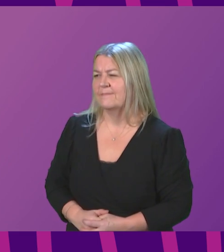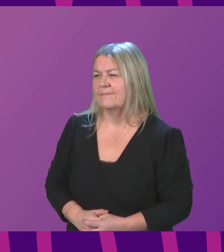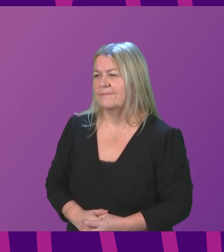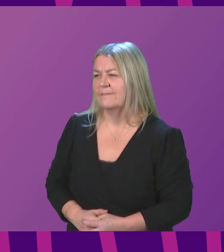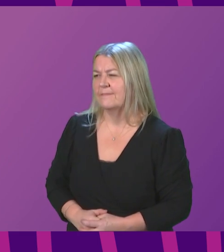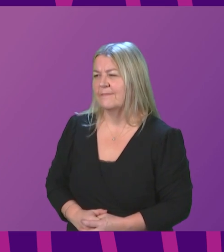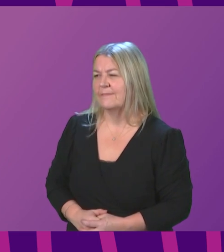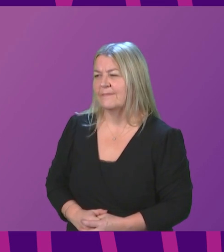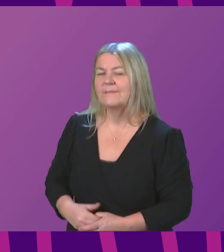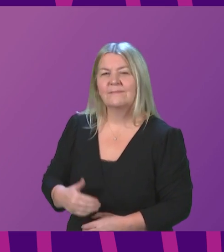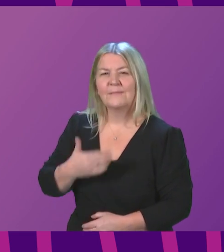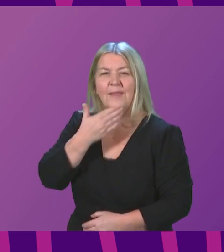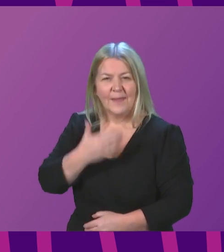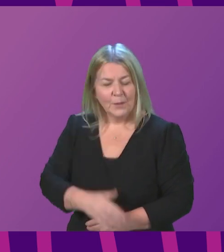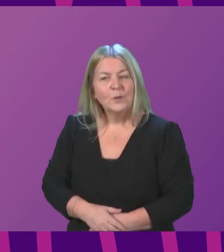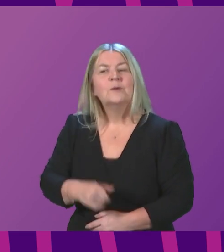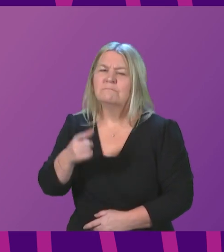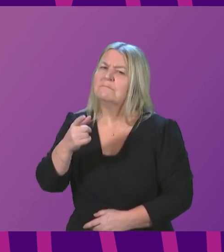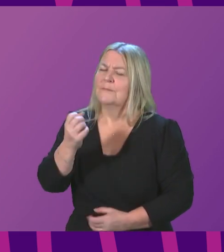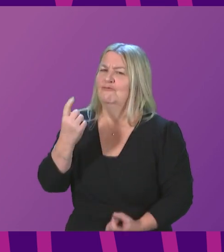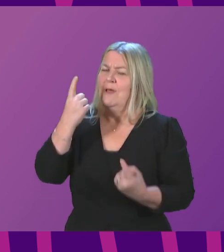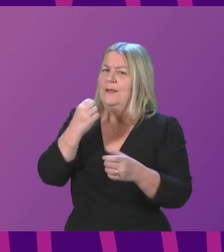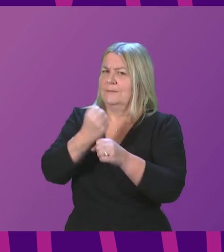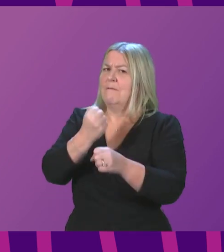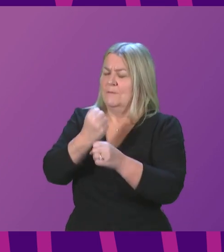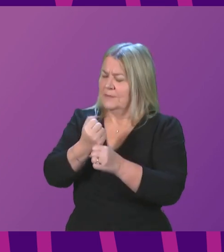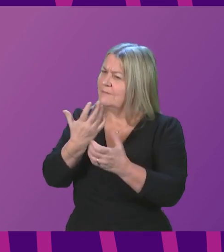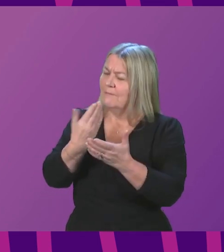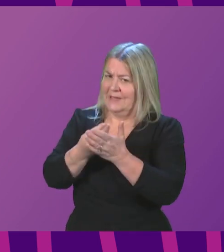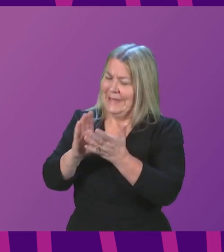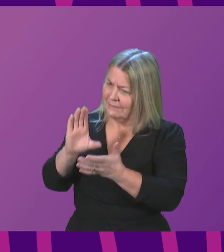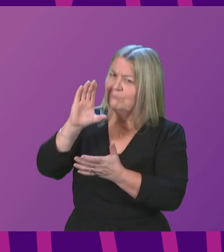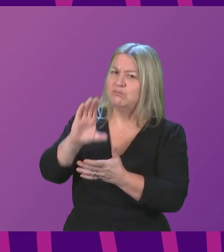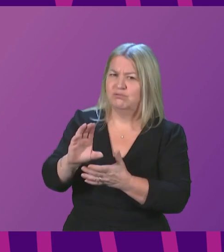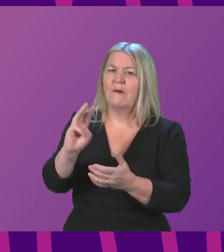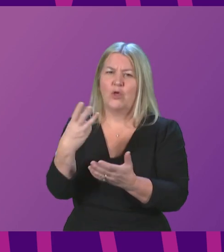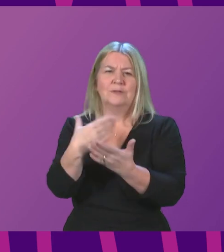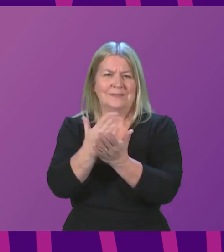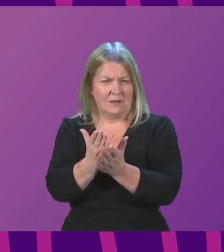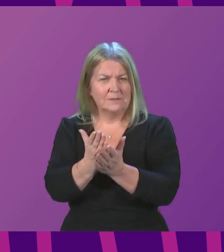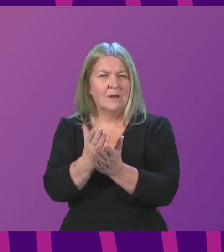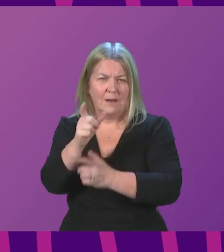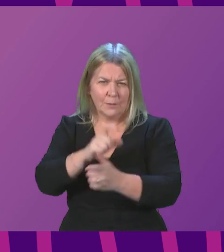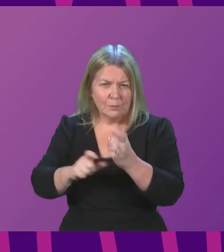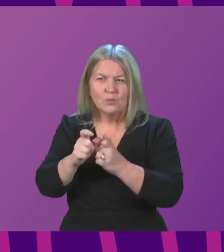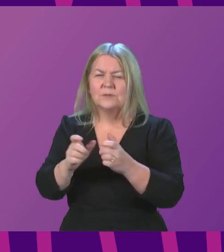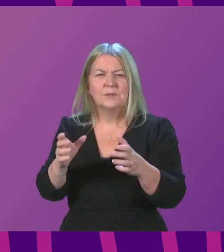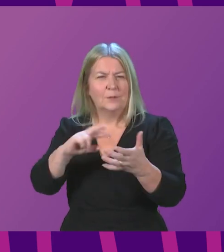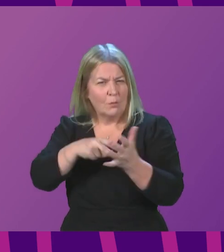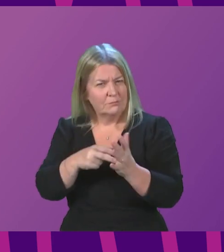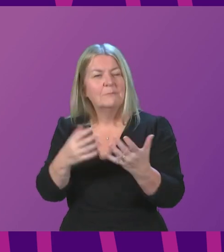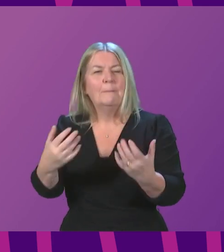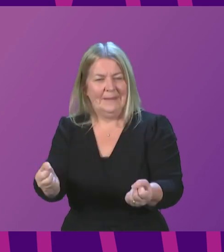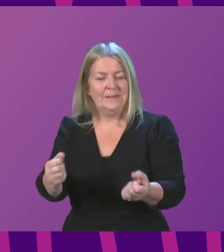Minister for that answer and I do recognise that Scottish Government have put in place funding for third sector and community organisations especially in tackling